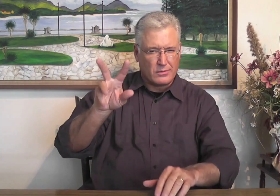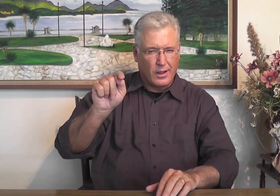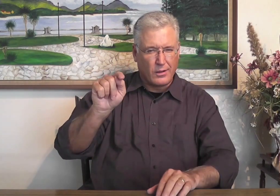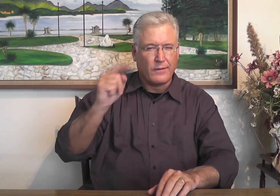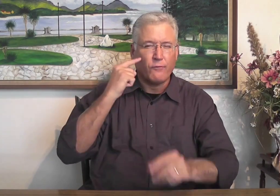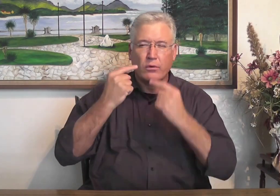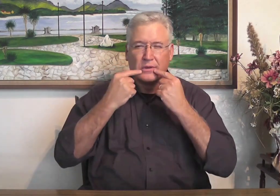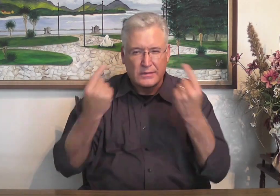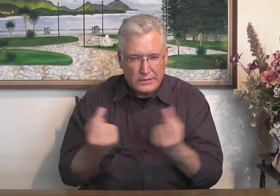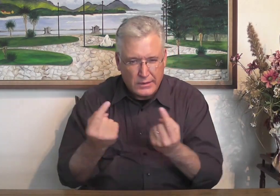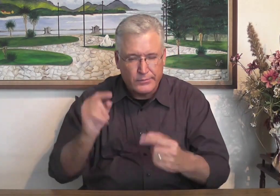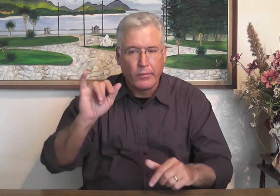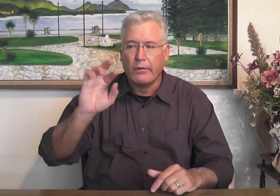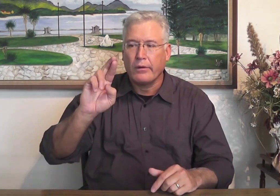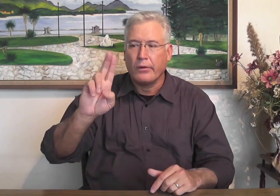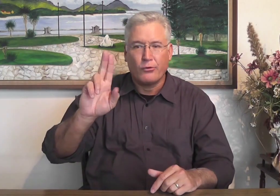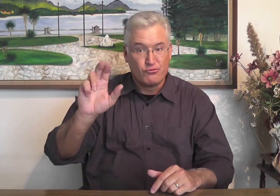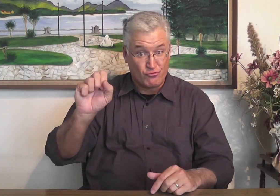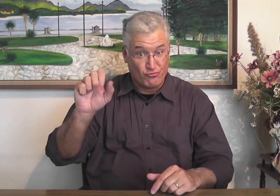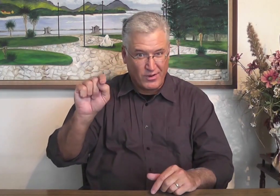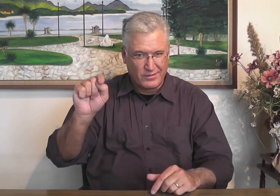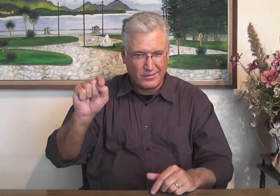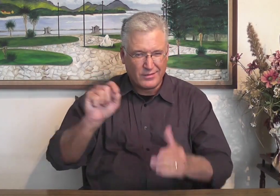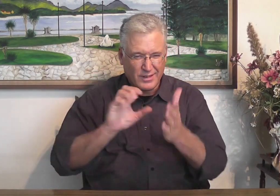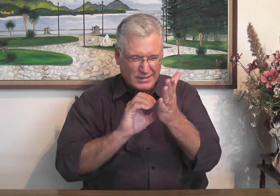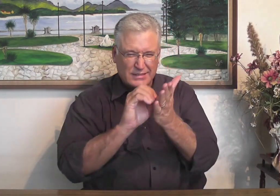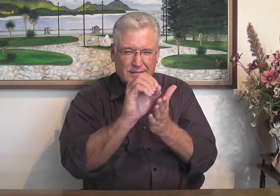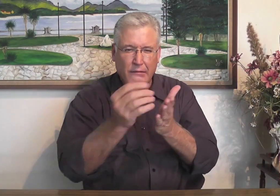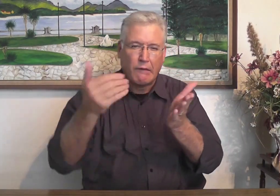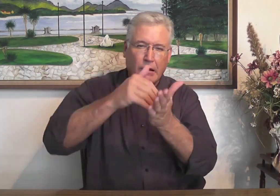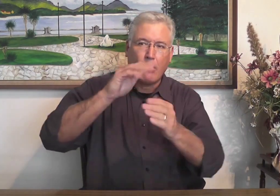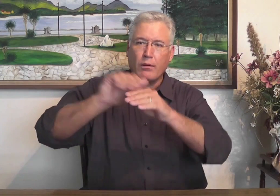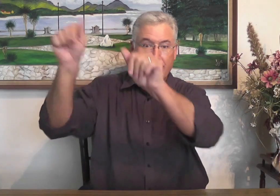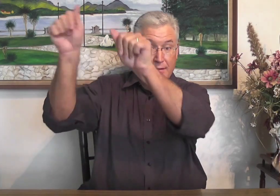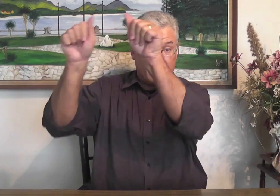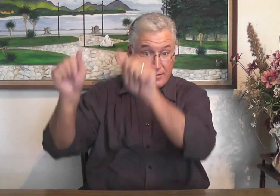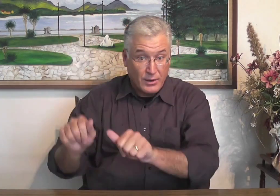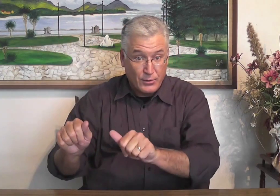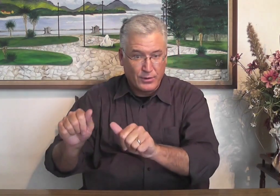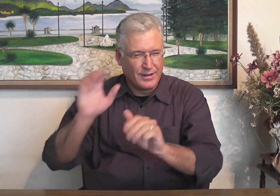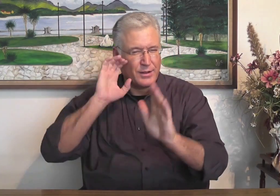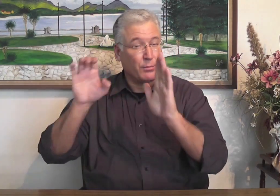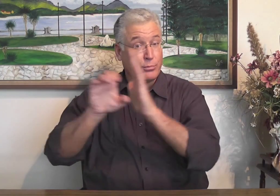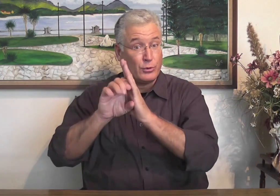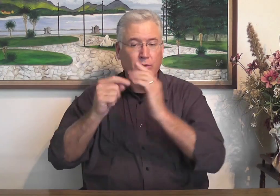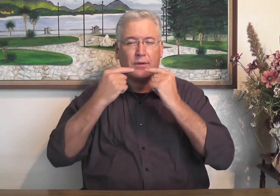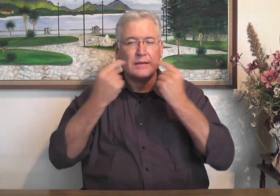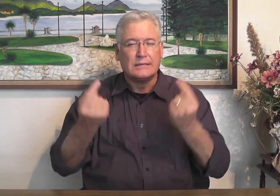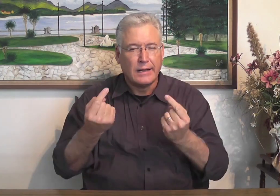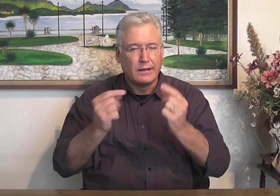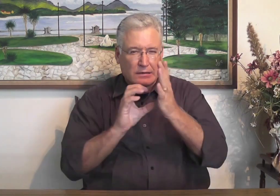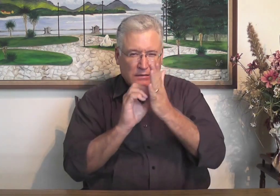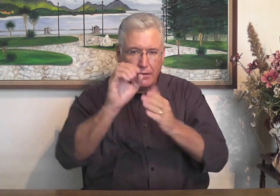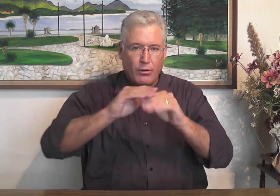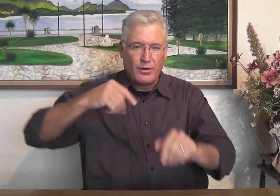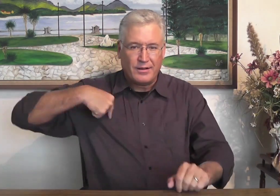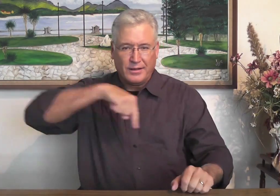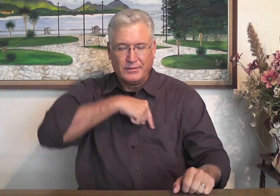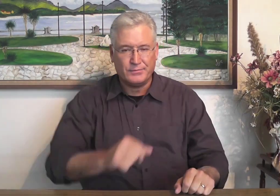Bible that we should watch out for sin, that it does not cling to us as rust does to a